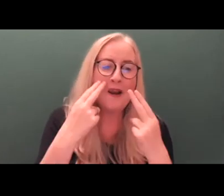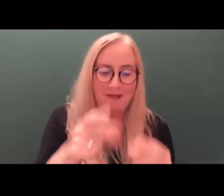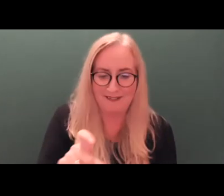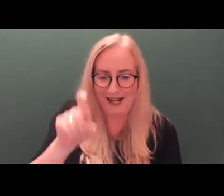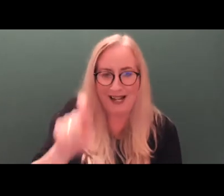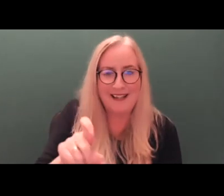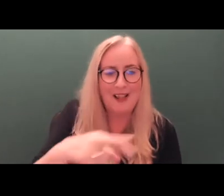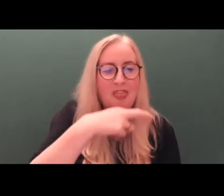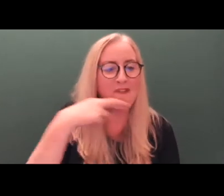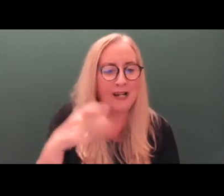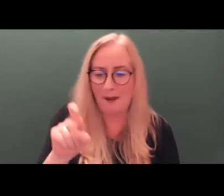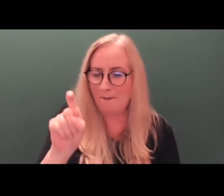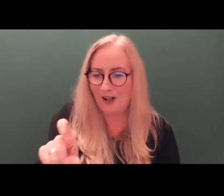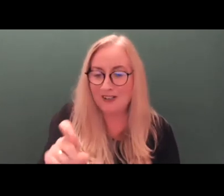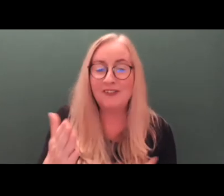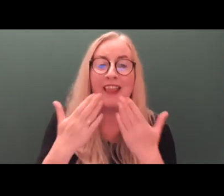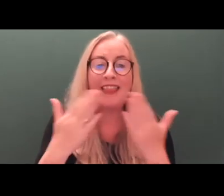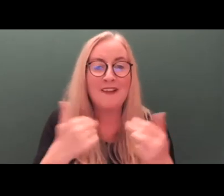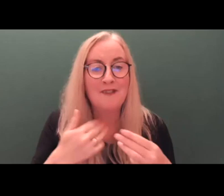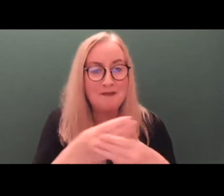button on your screen. Thanks very much. much.